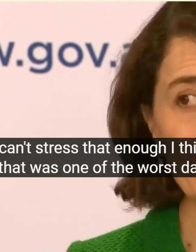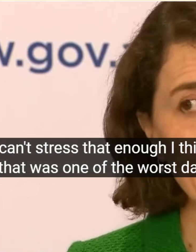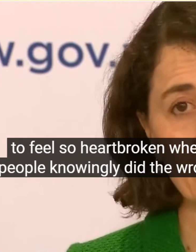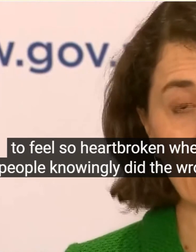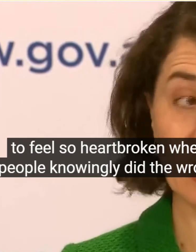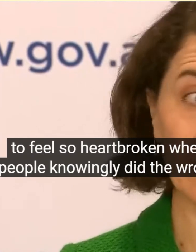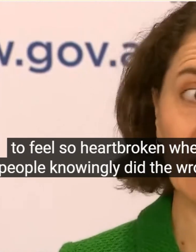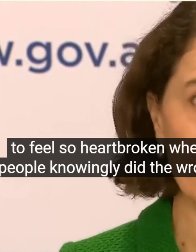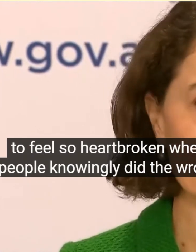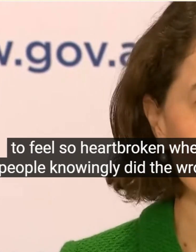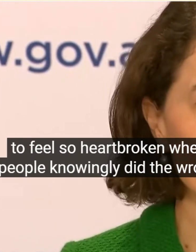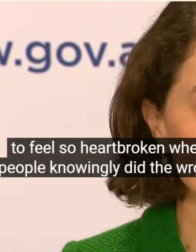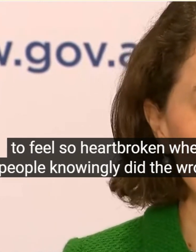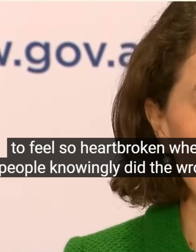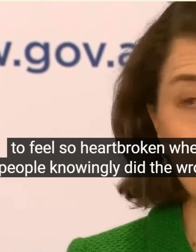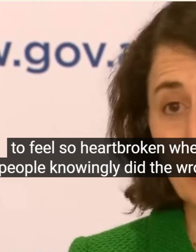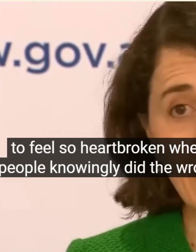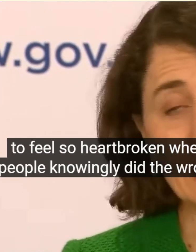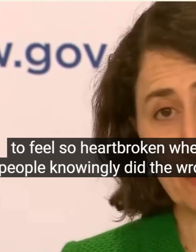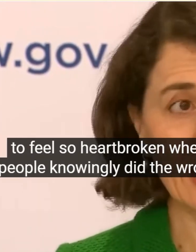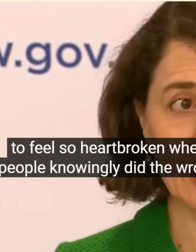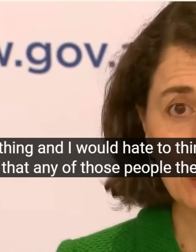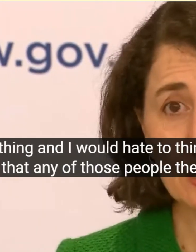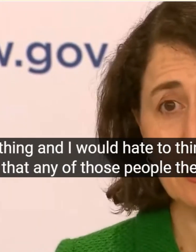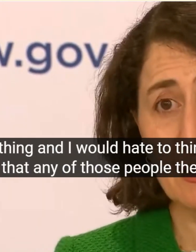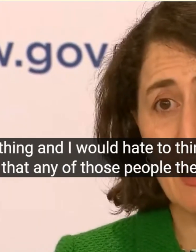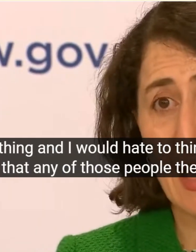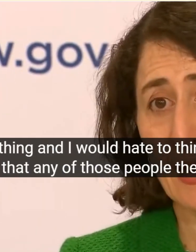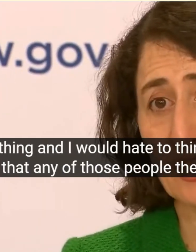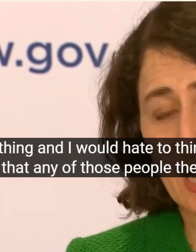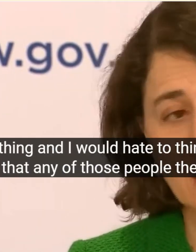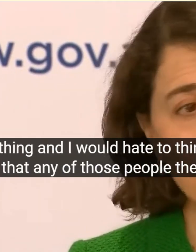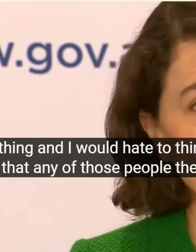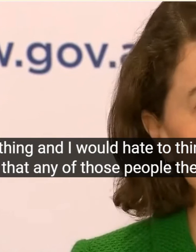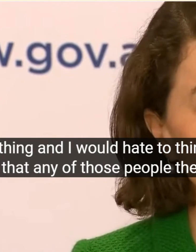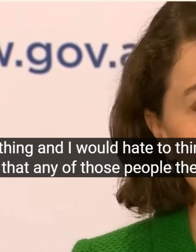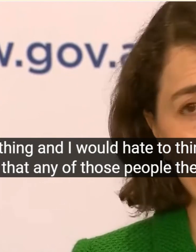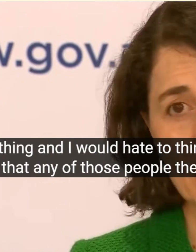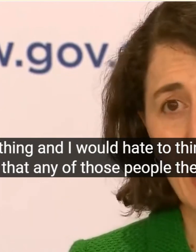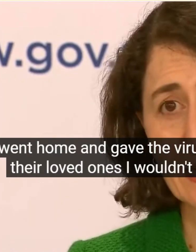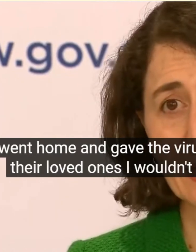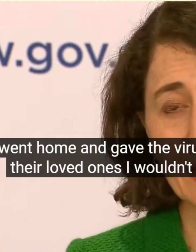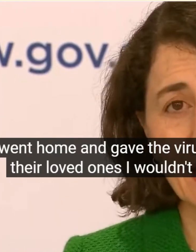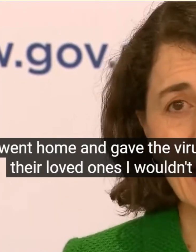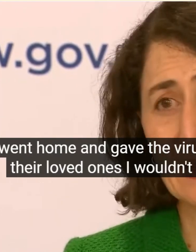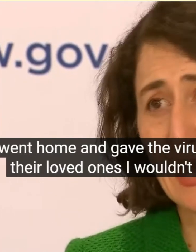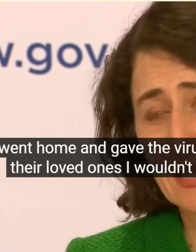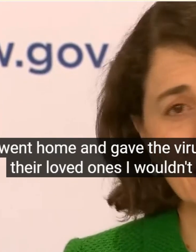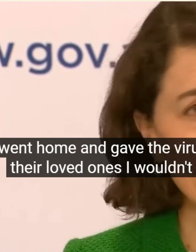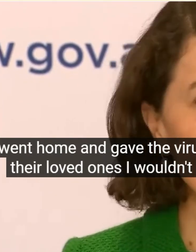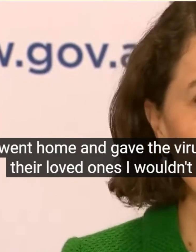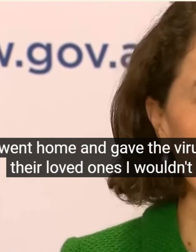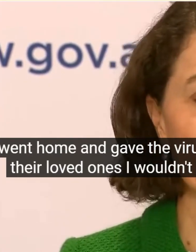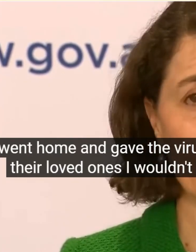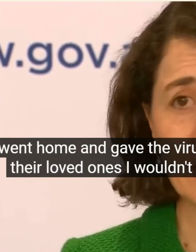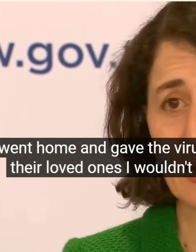People Then Went Home And Gave The Virus To Their Loved Ones I Would Be Able To Live With That Guilt And I Just Want People To Appreciate That